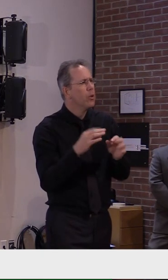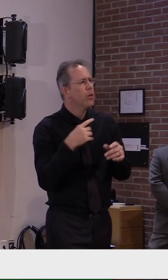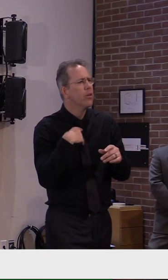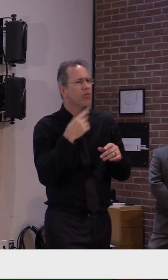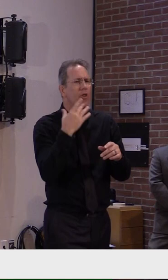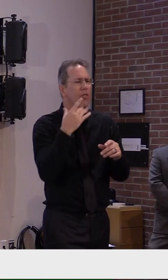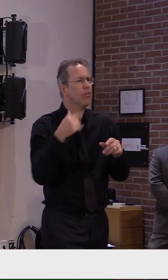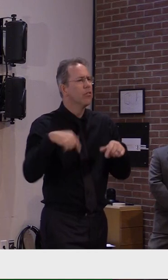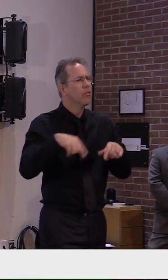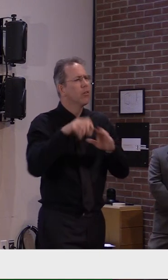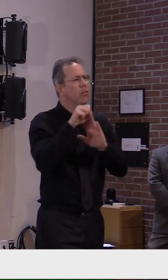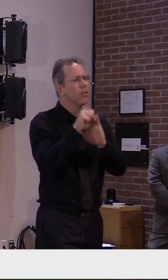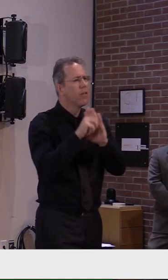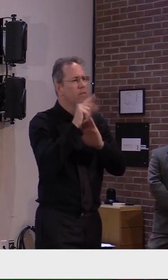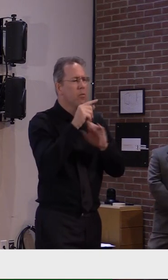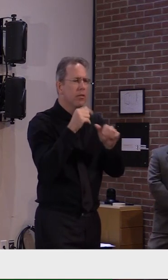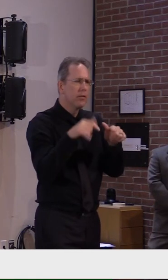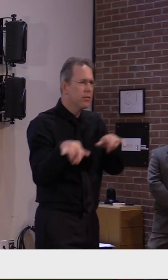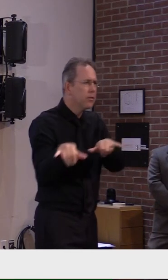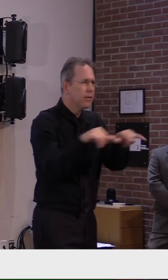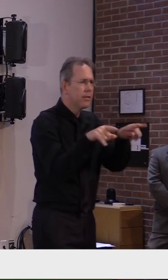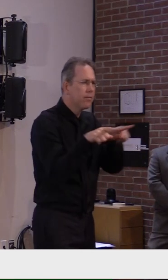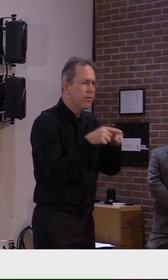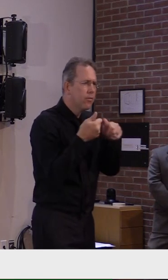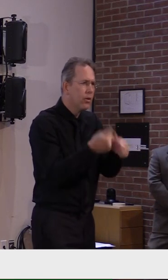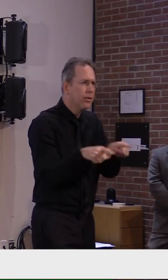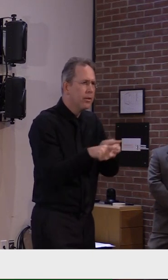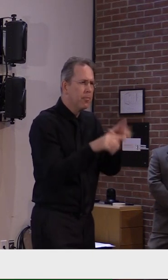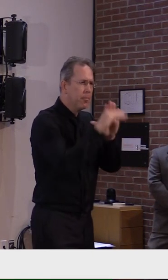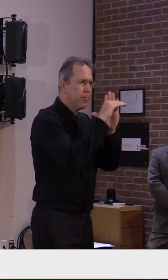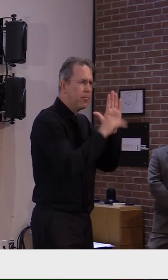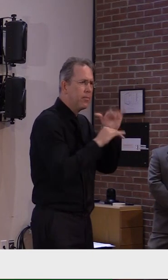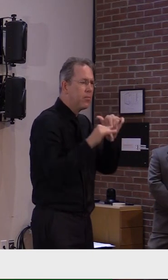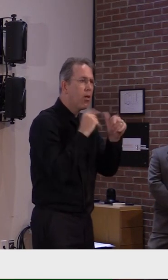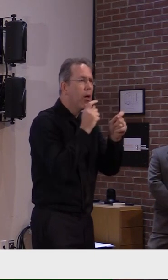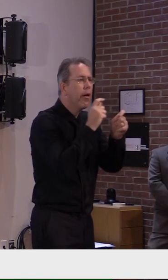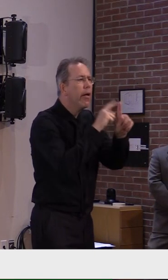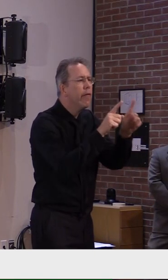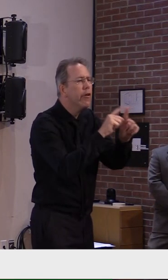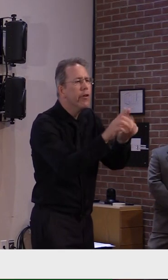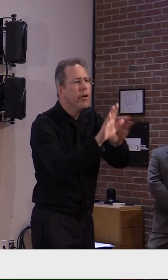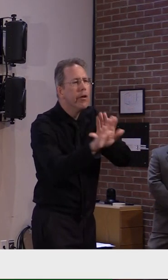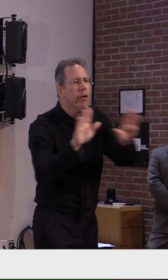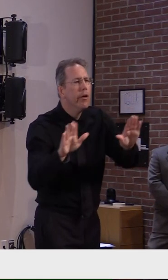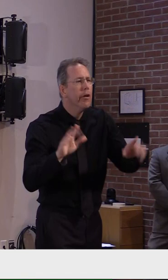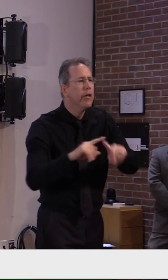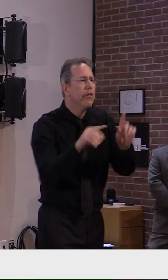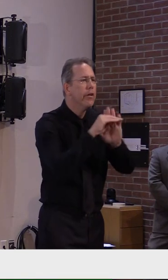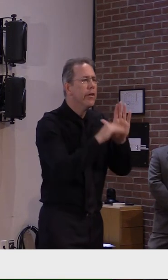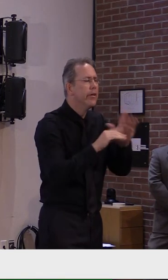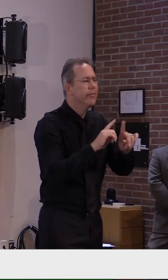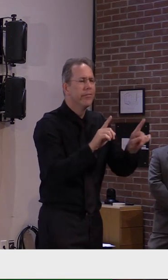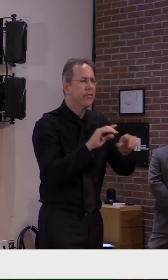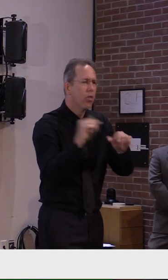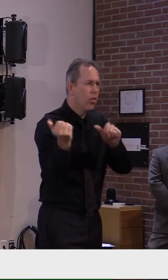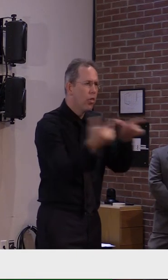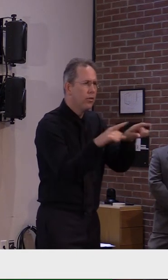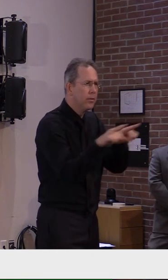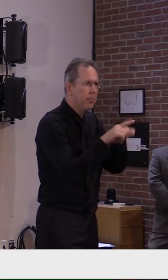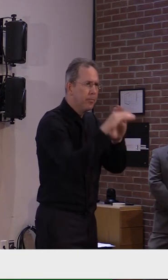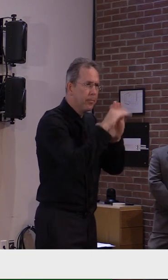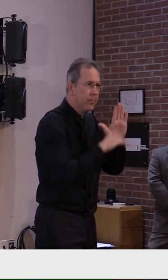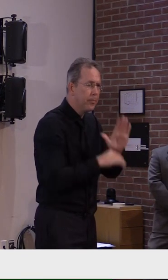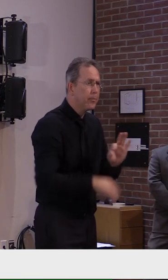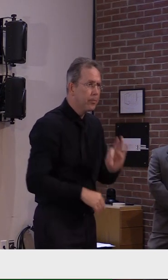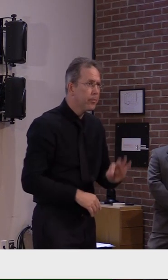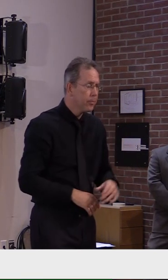It just seems like hearing from people locally that, uh, it's a, it's a reaction to what's happening in other parts